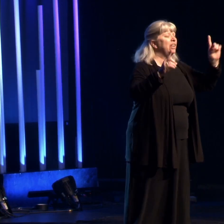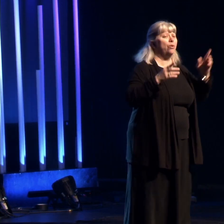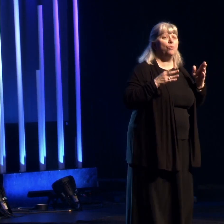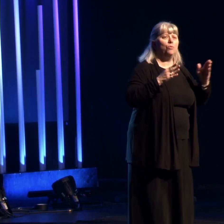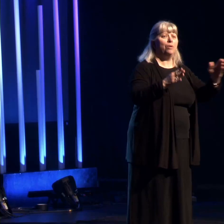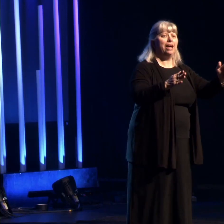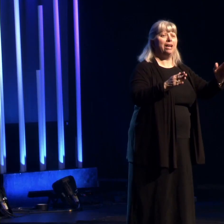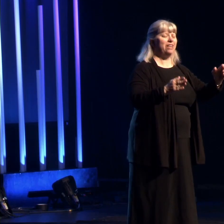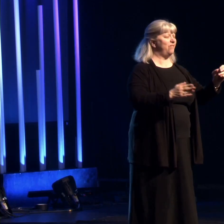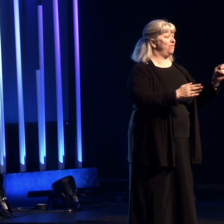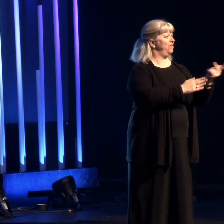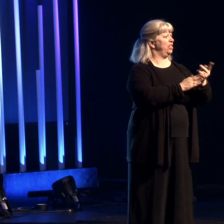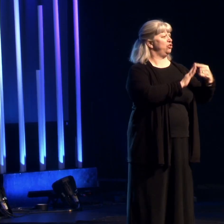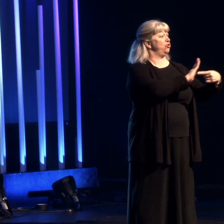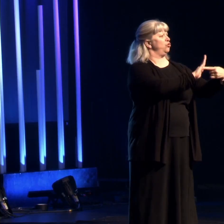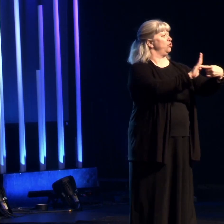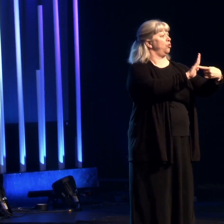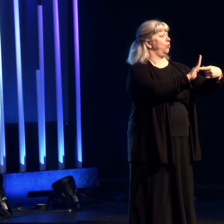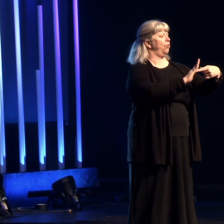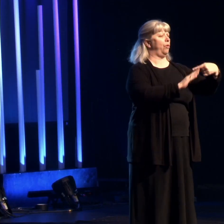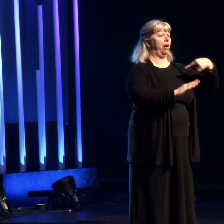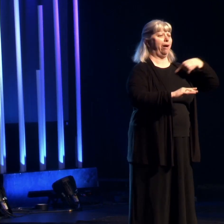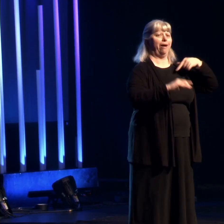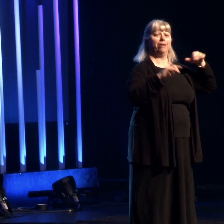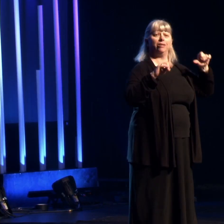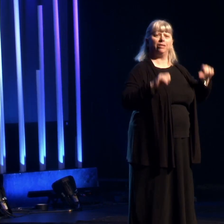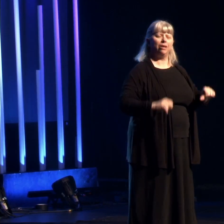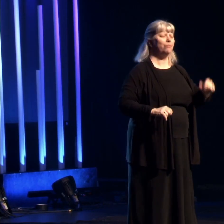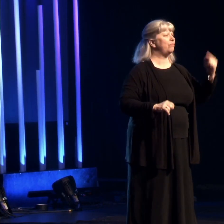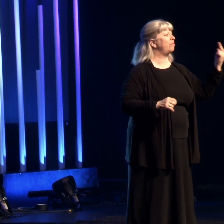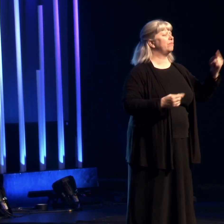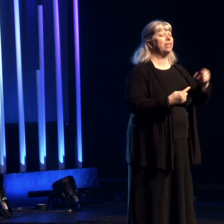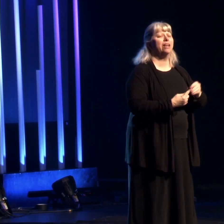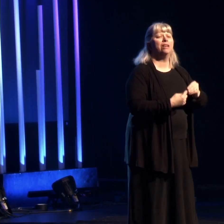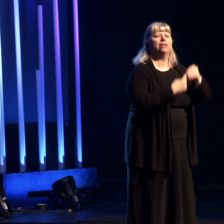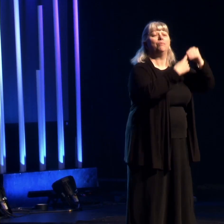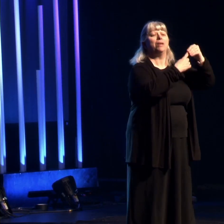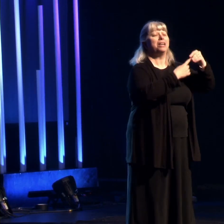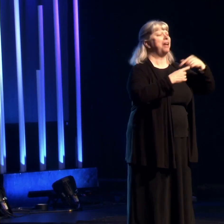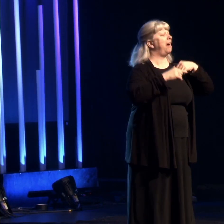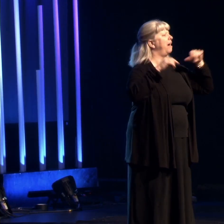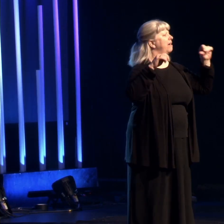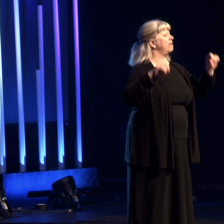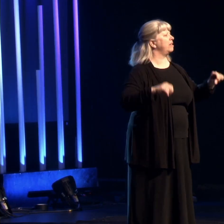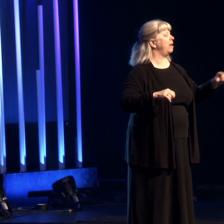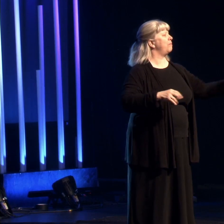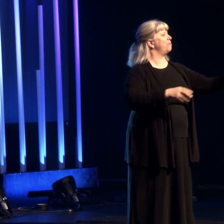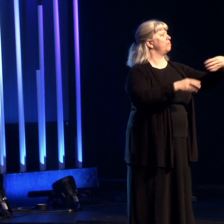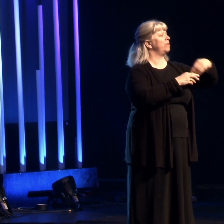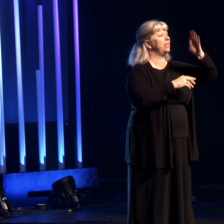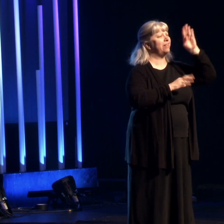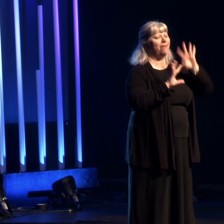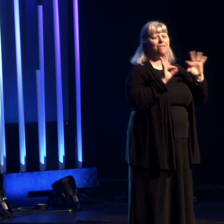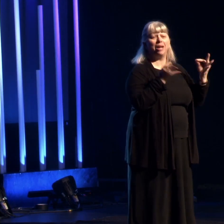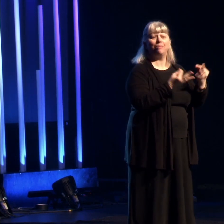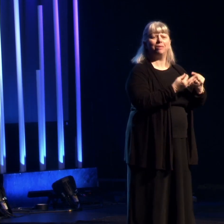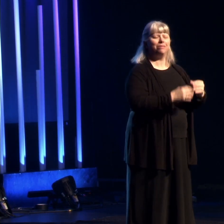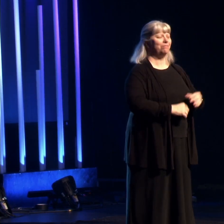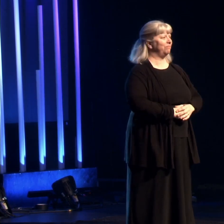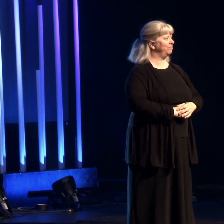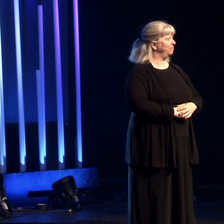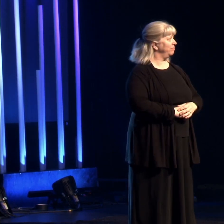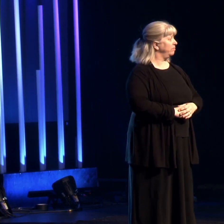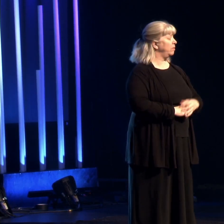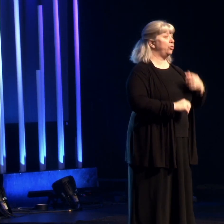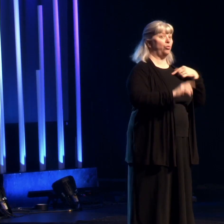way to officially show I can be someone special. I can be part of God's family. And